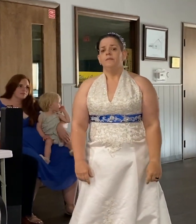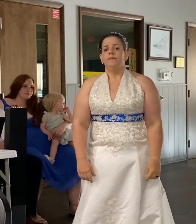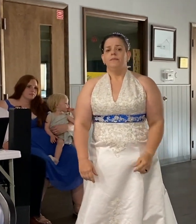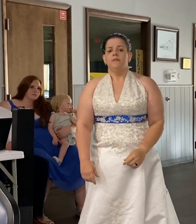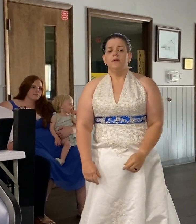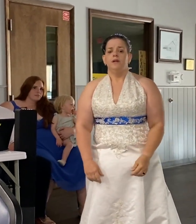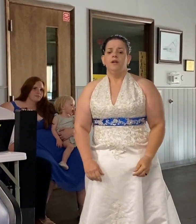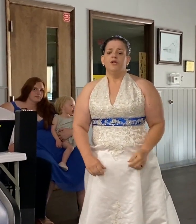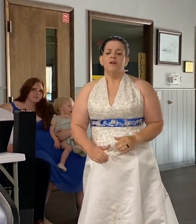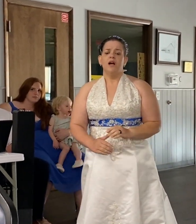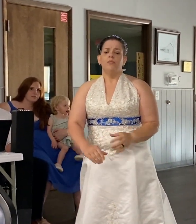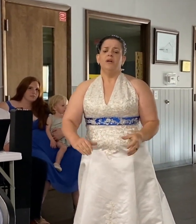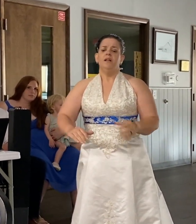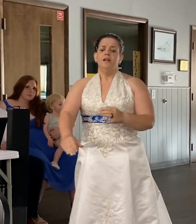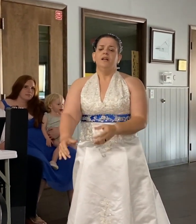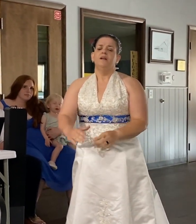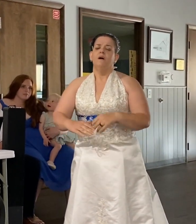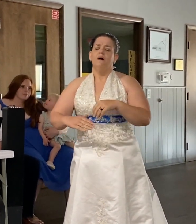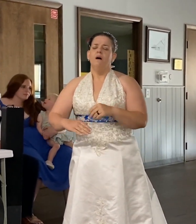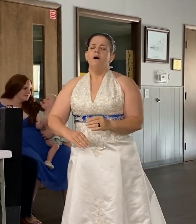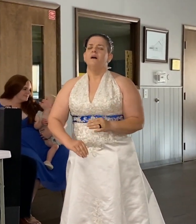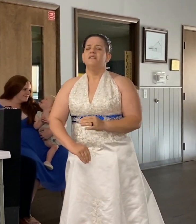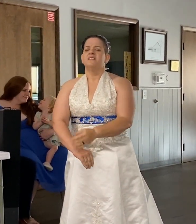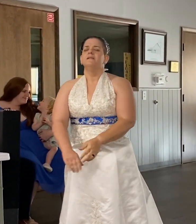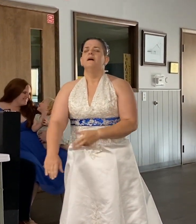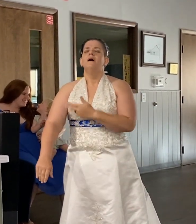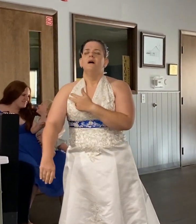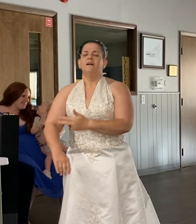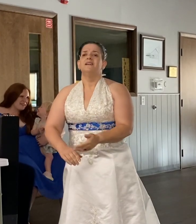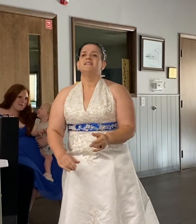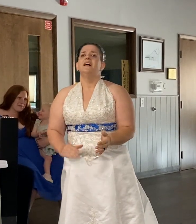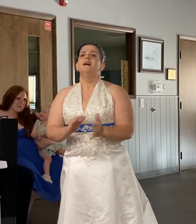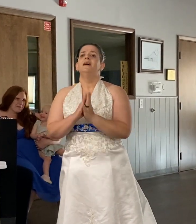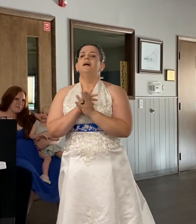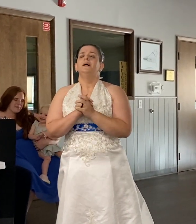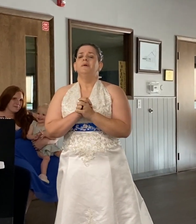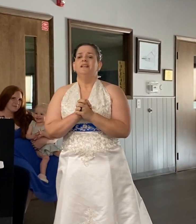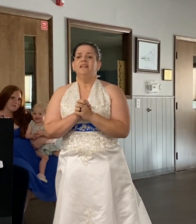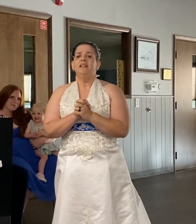You're not really gone as old as I believe